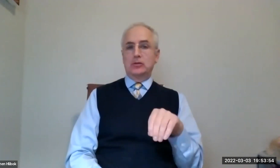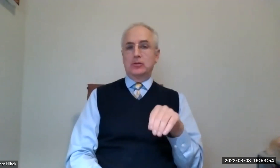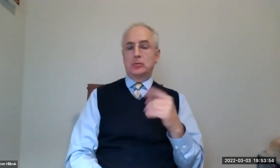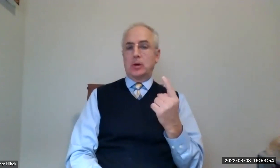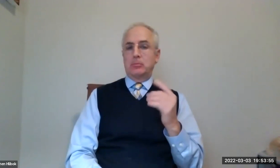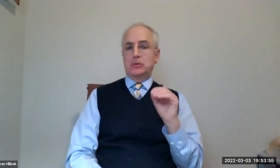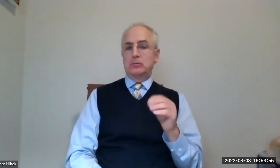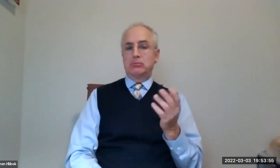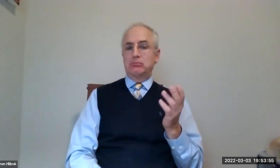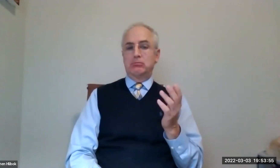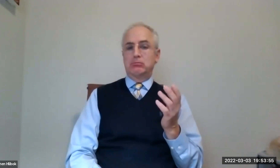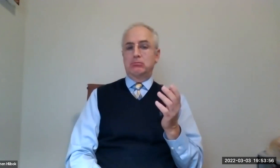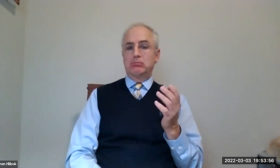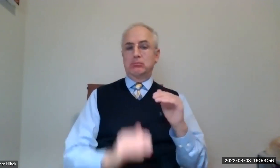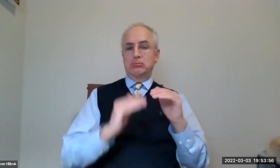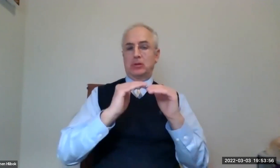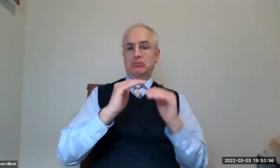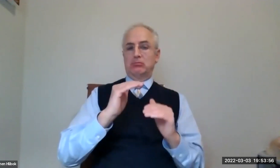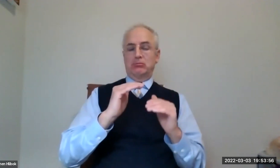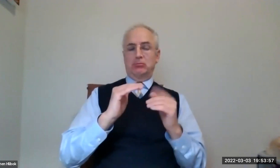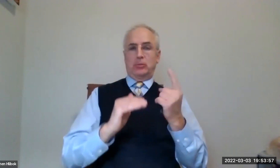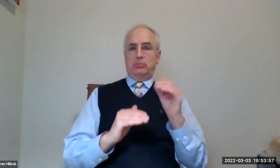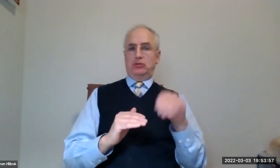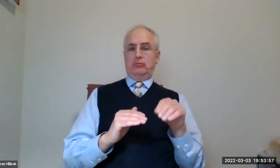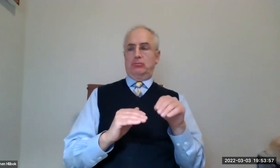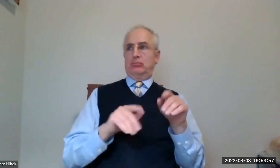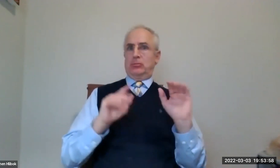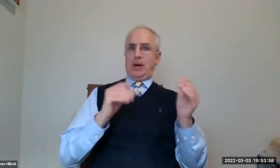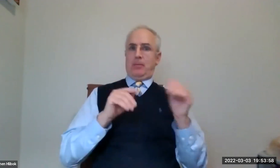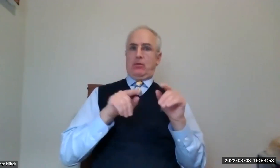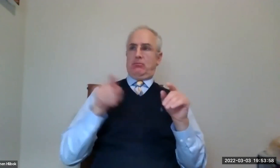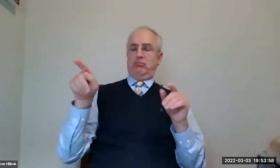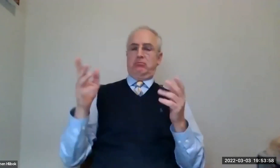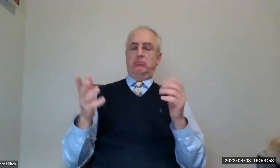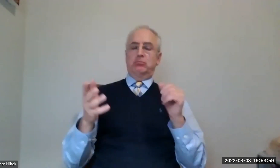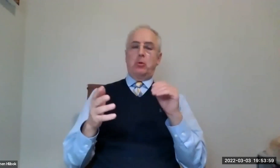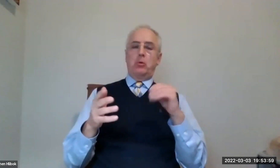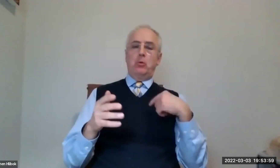are doing less than 1% of business with Russia. Less than 1%.